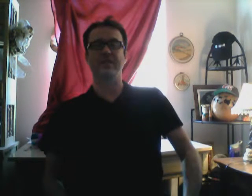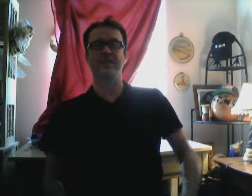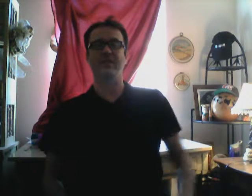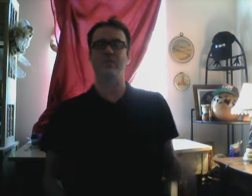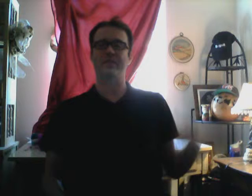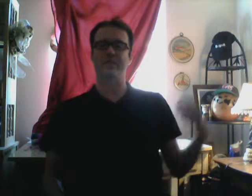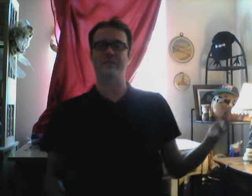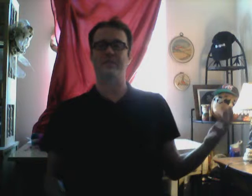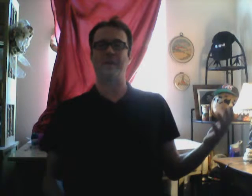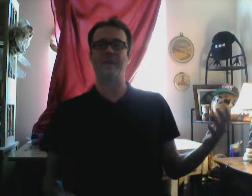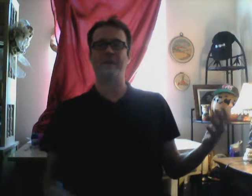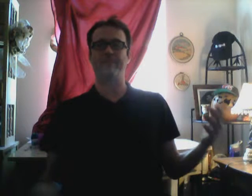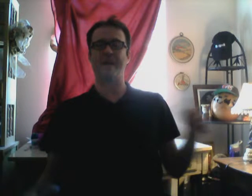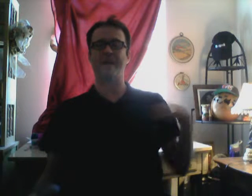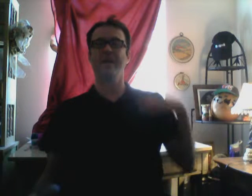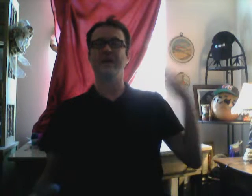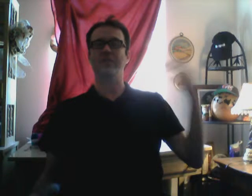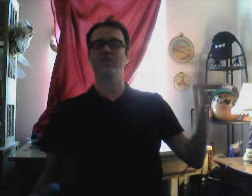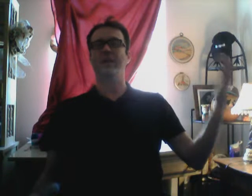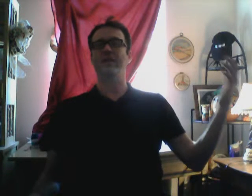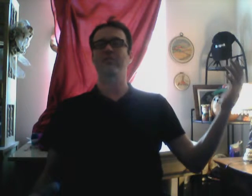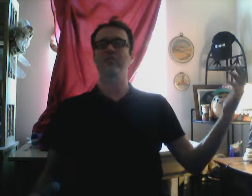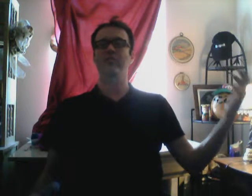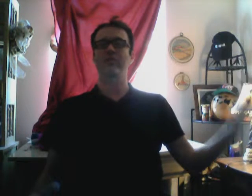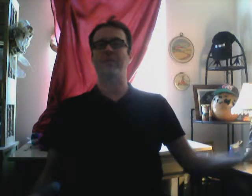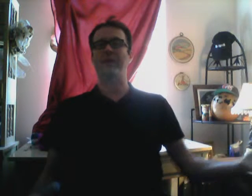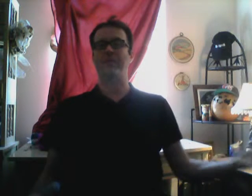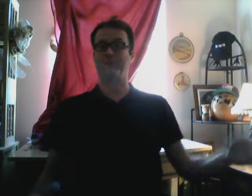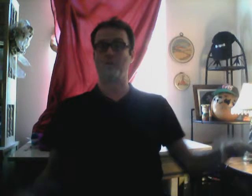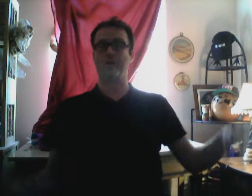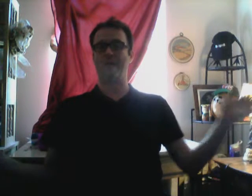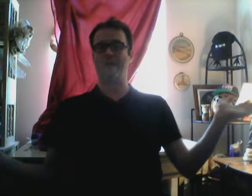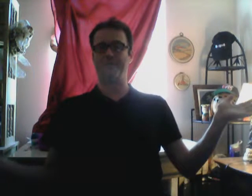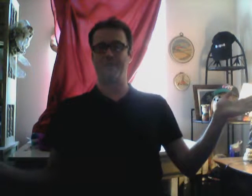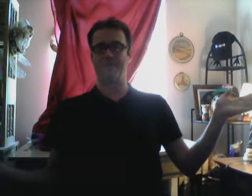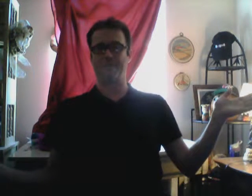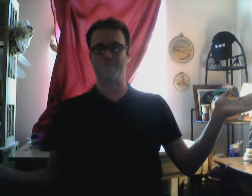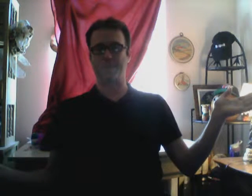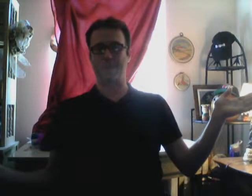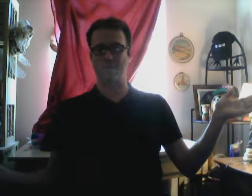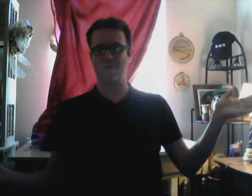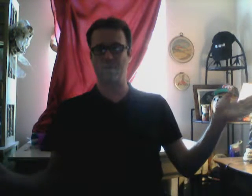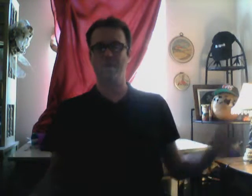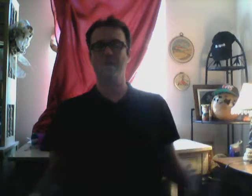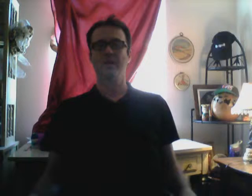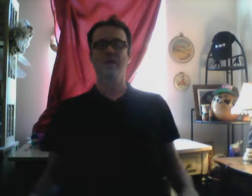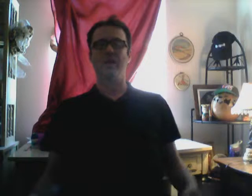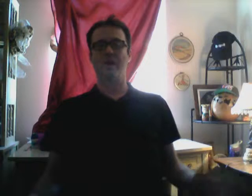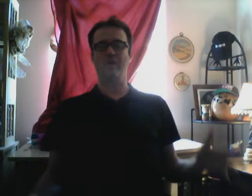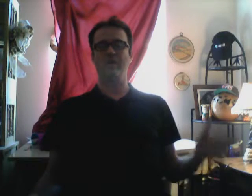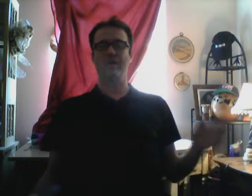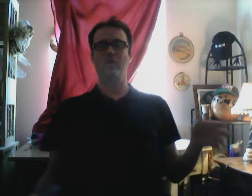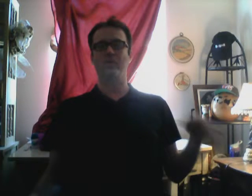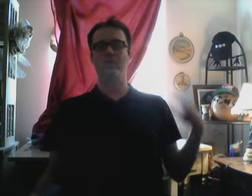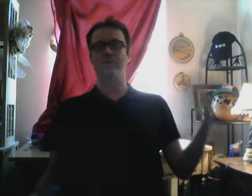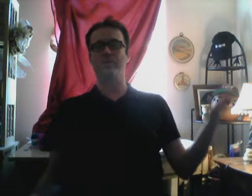to get what's left of my life back and trying to get my, free my family from slavery in order to,